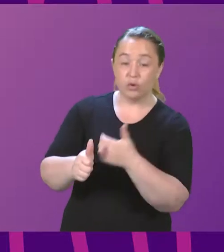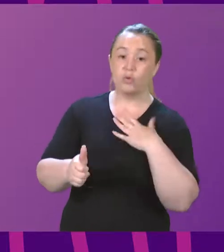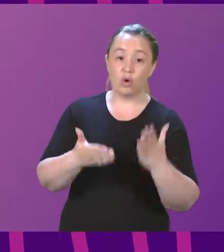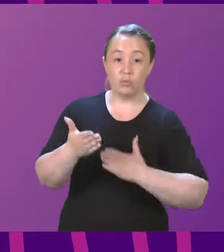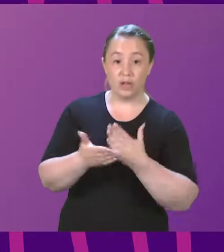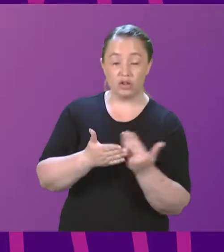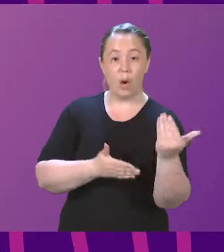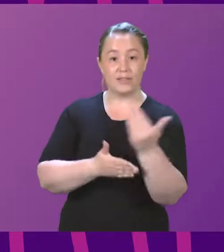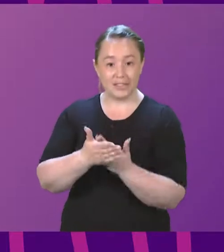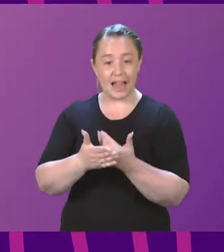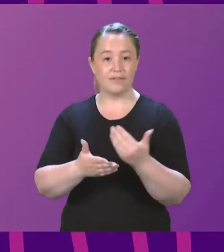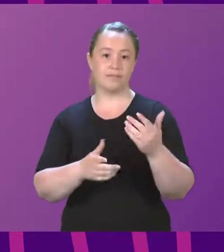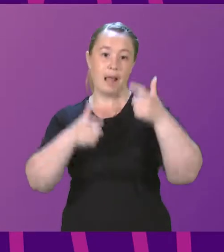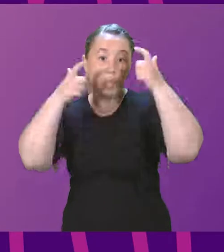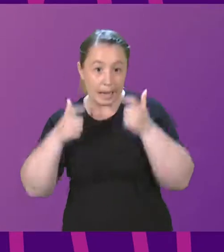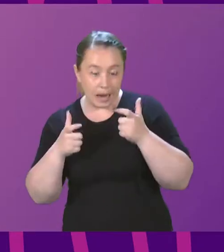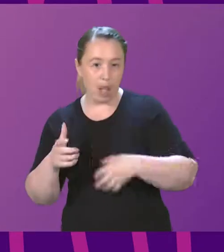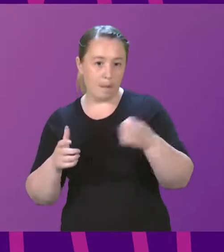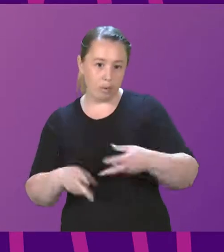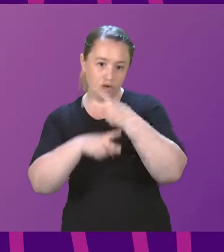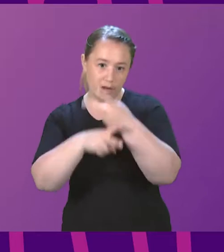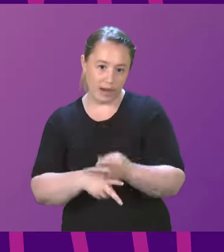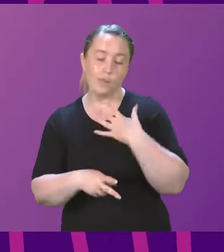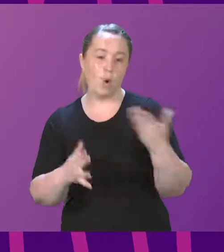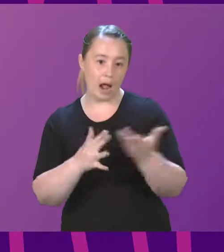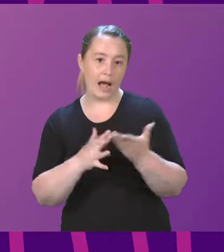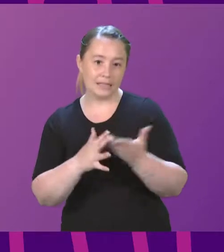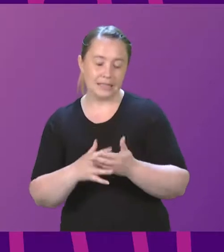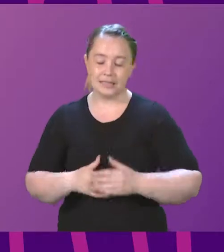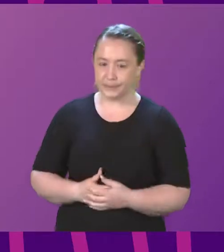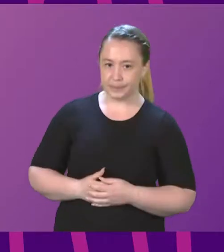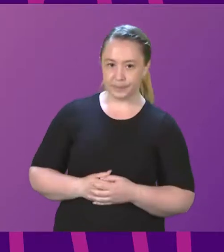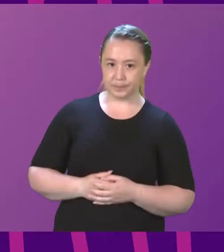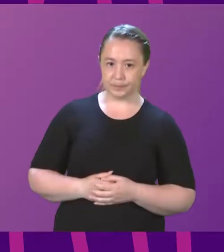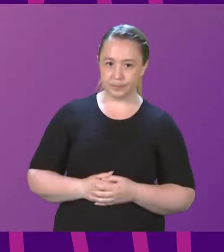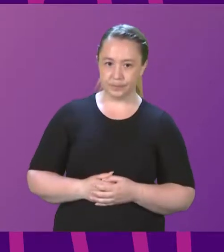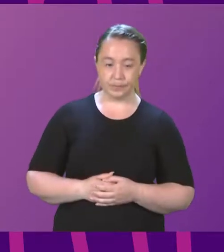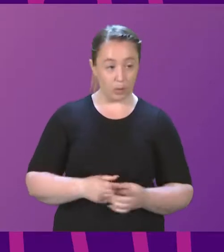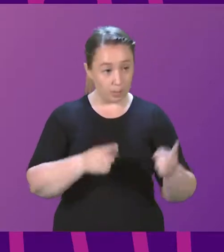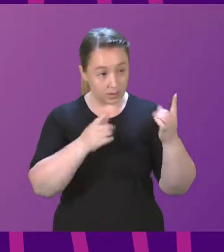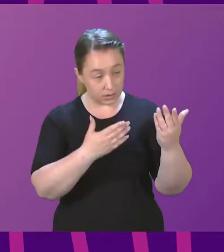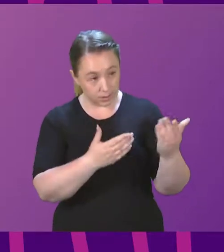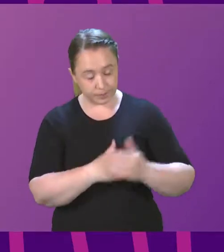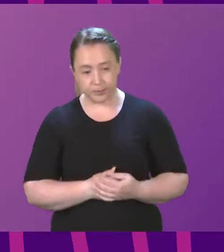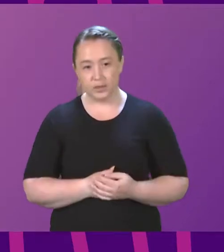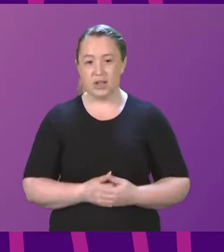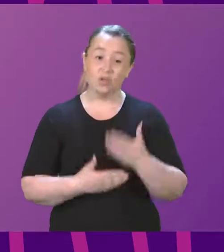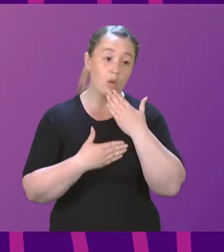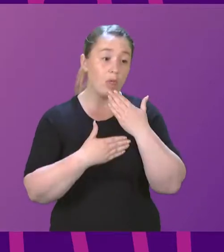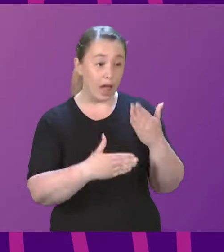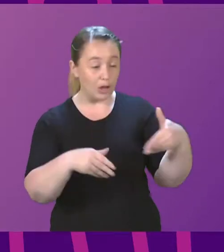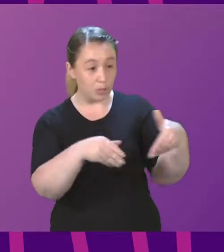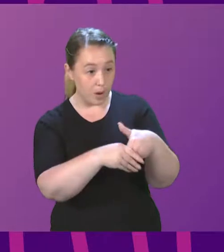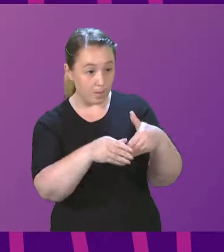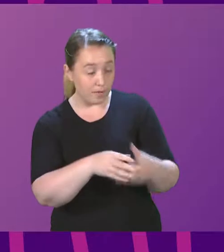abortion care? Minister. Minister. Minister. Minister. So, I thank the Member for that